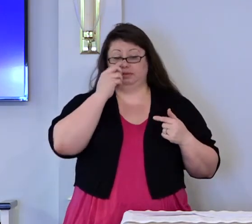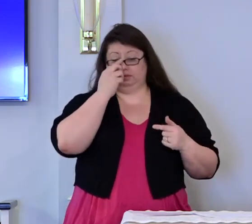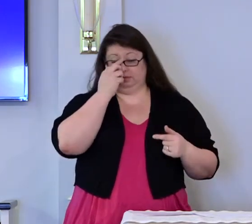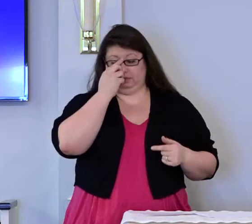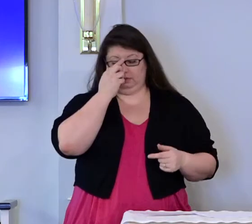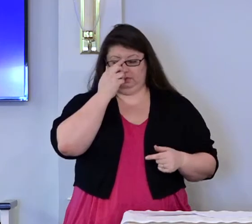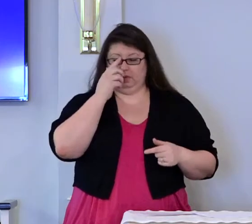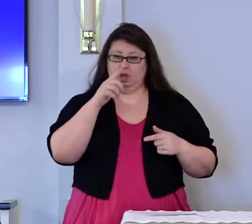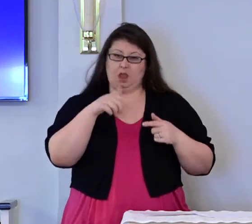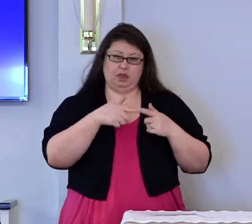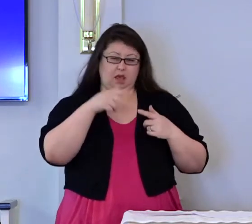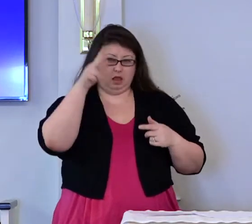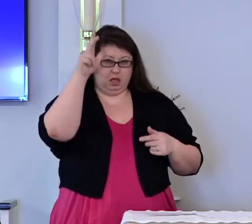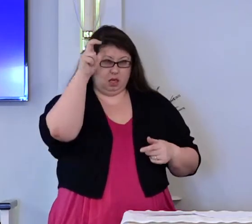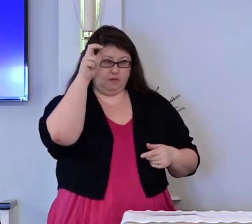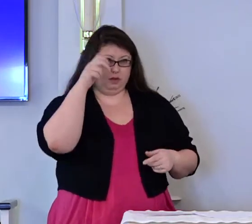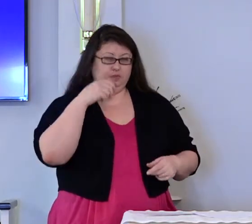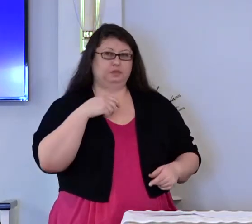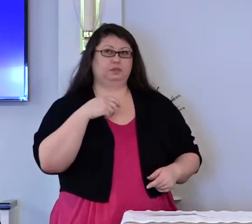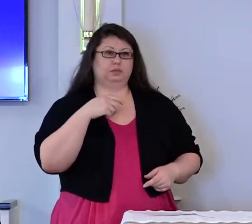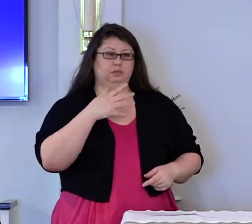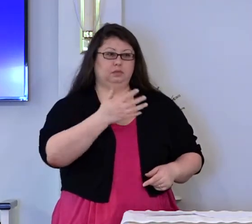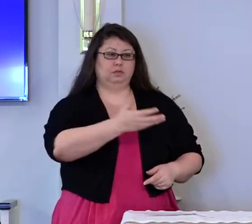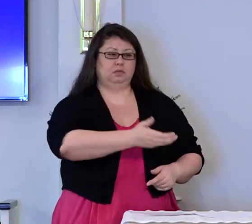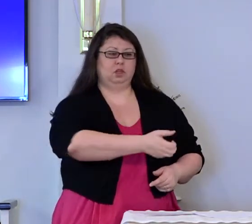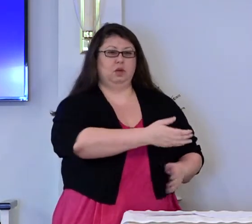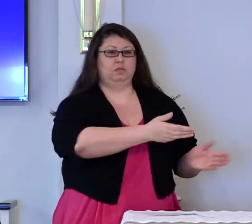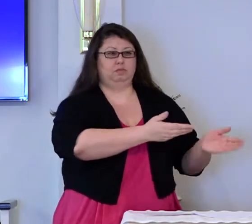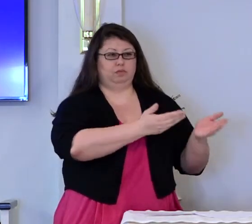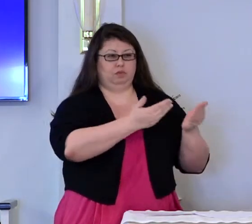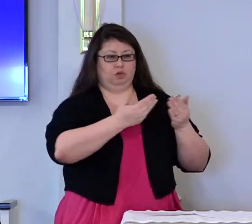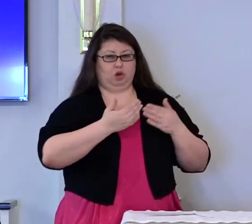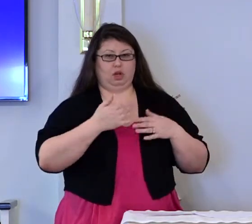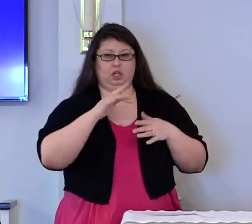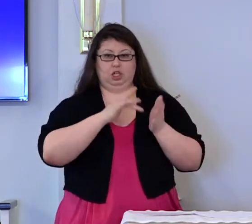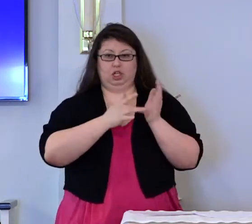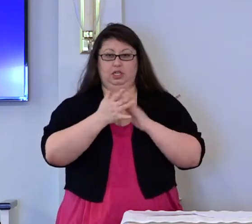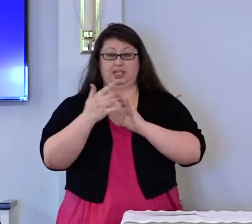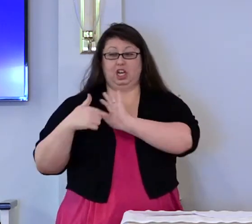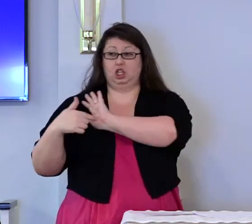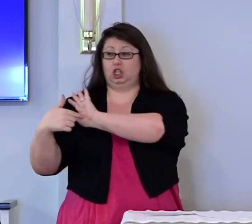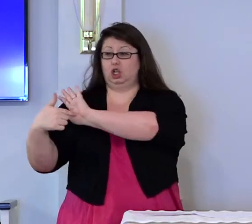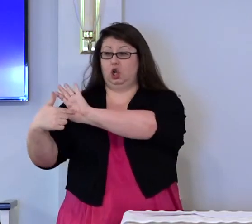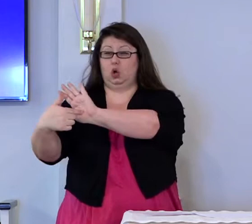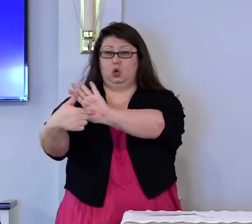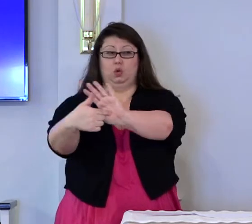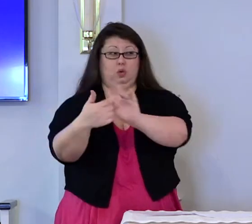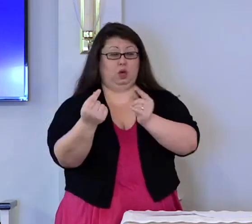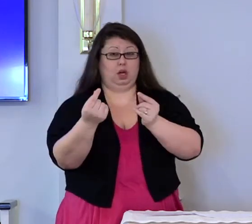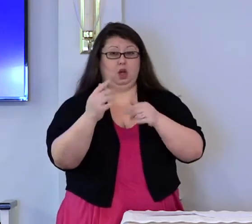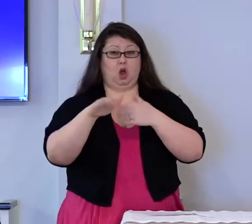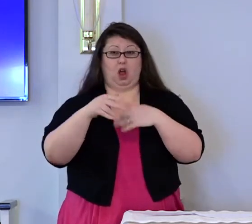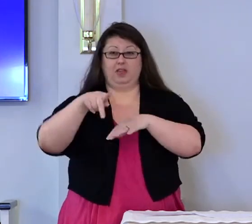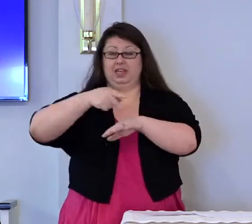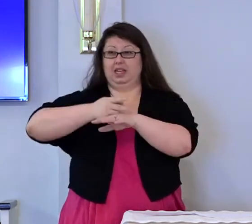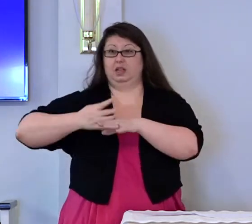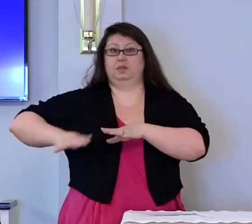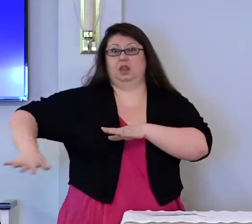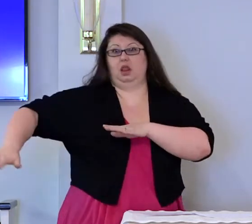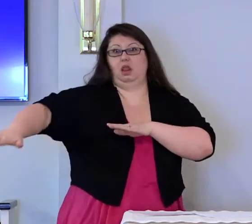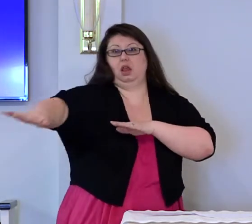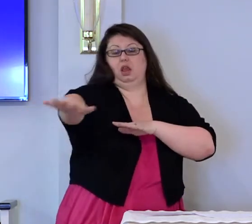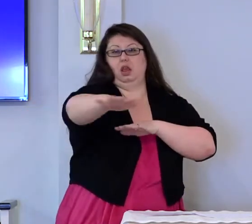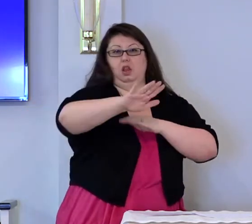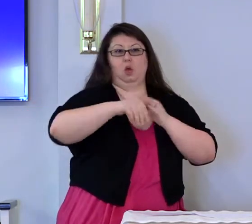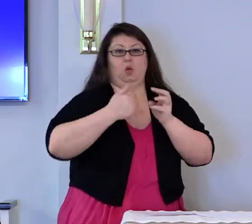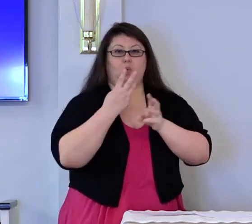Then the devil took Jesus and showed him all the kingdoms of the world in a moment of time.